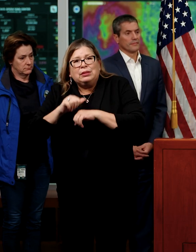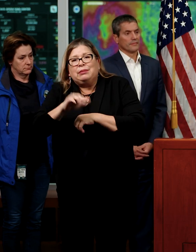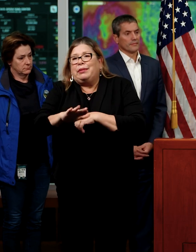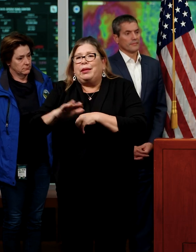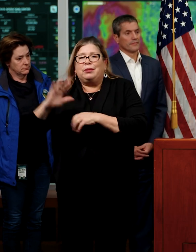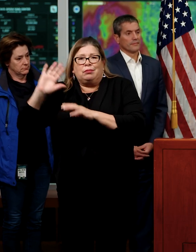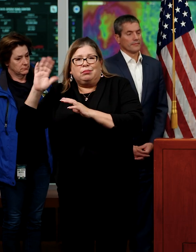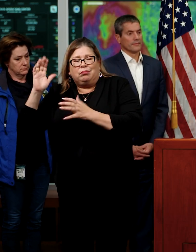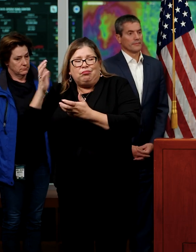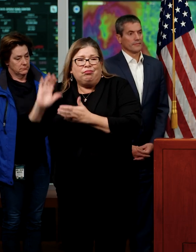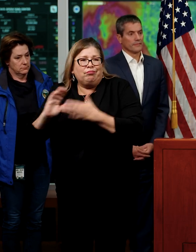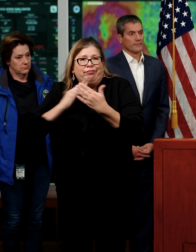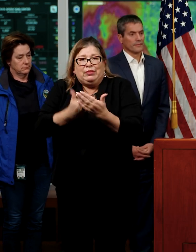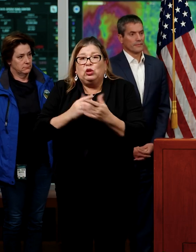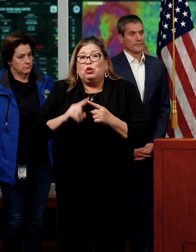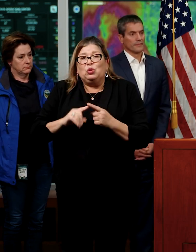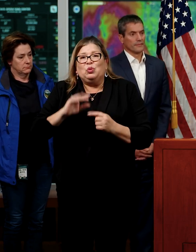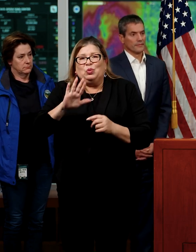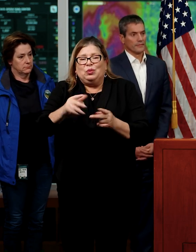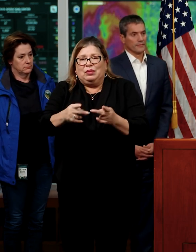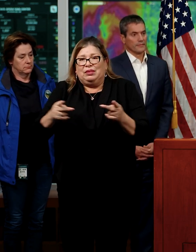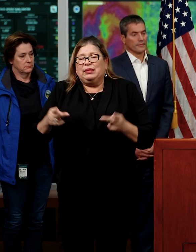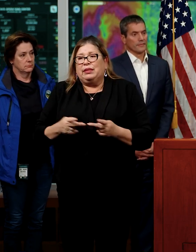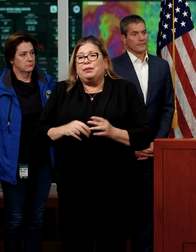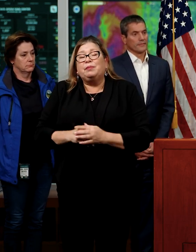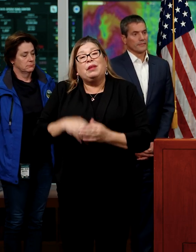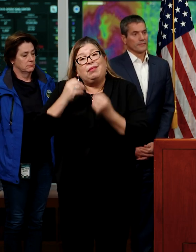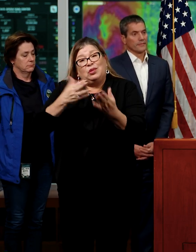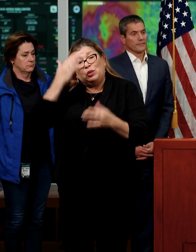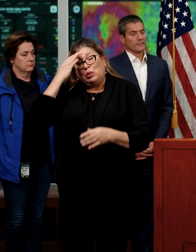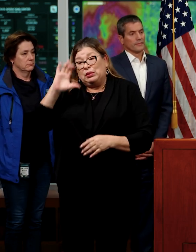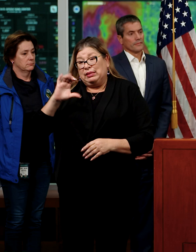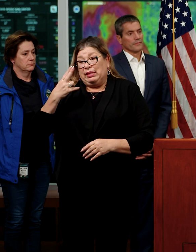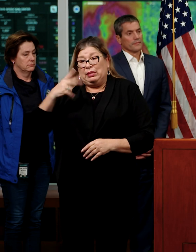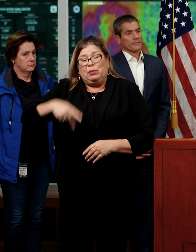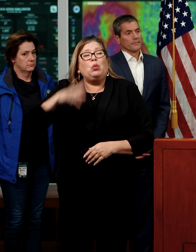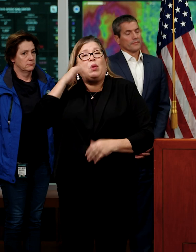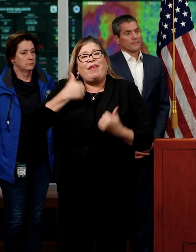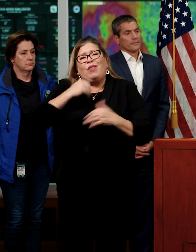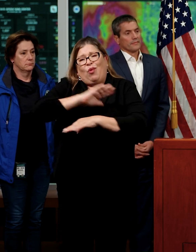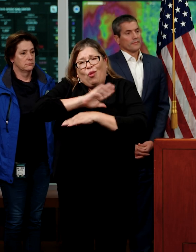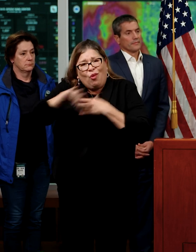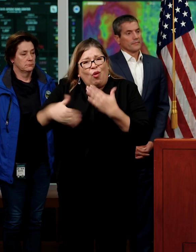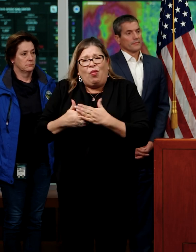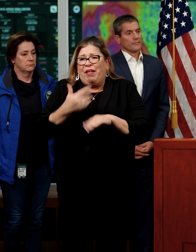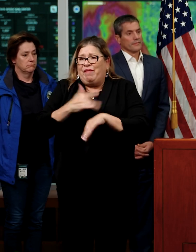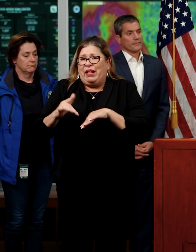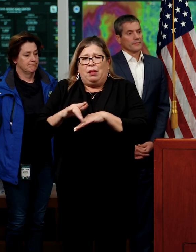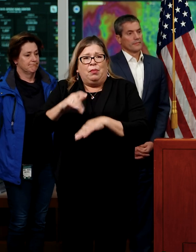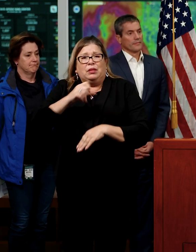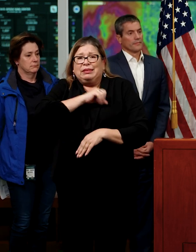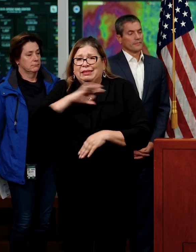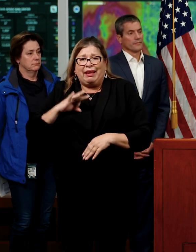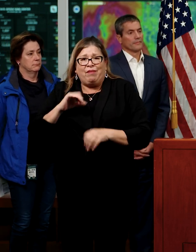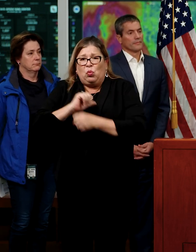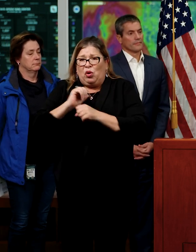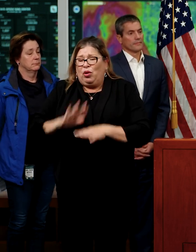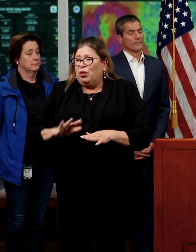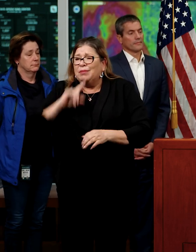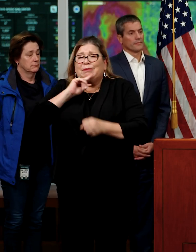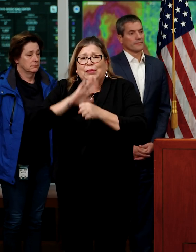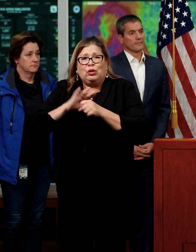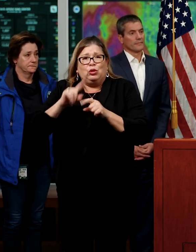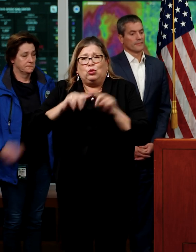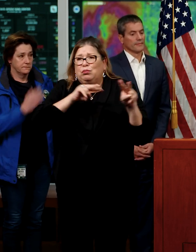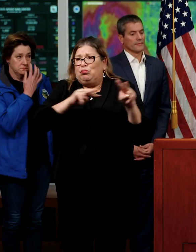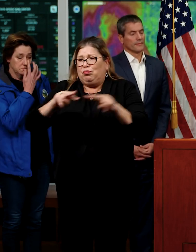responders to your scene. And I want to assure you, the CHP will have every available resource committed to patrol and the